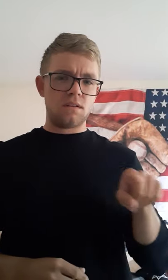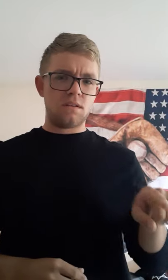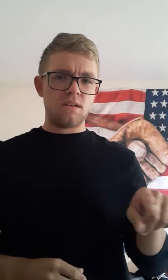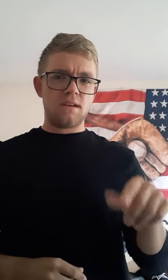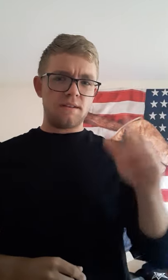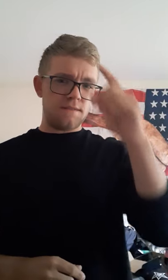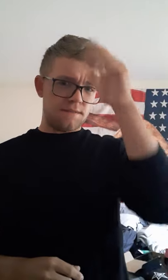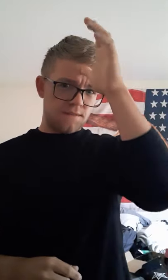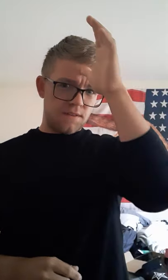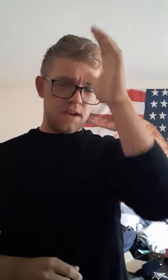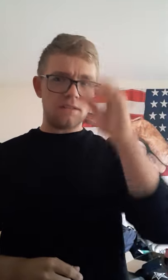Father.